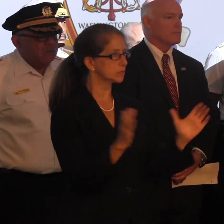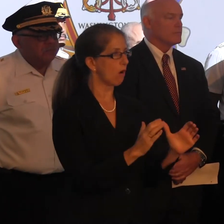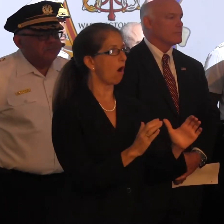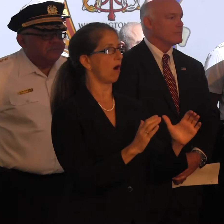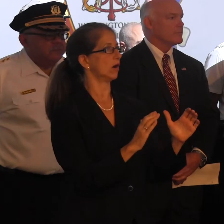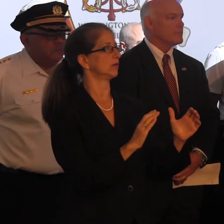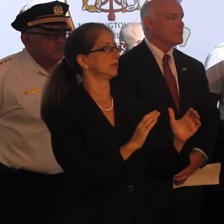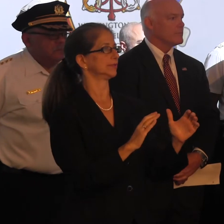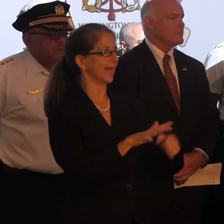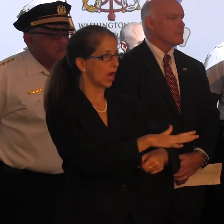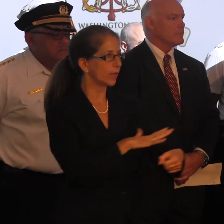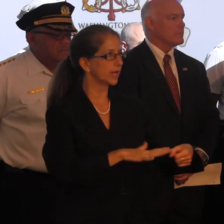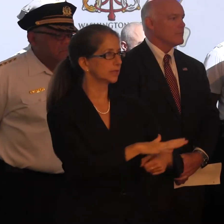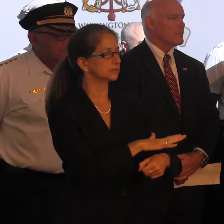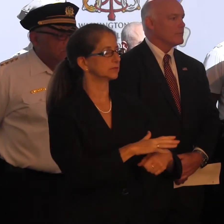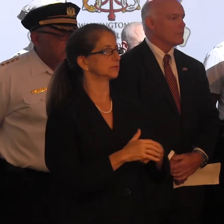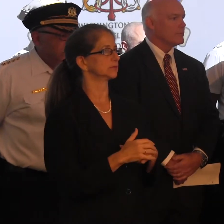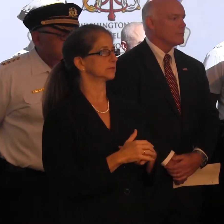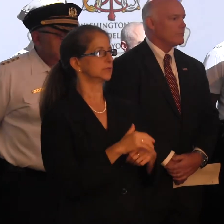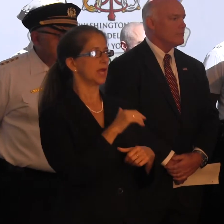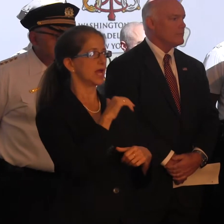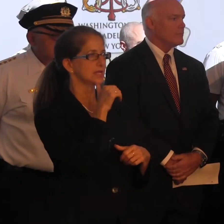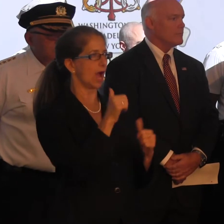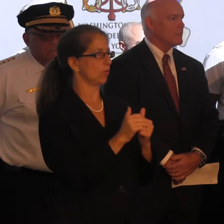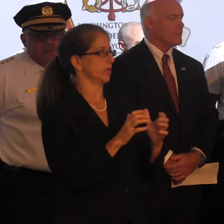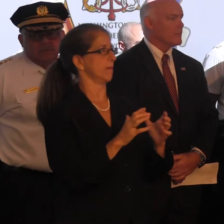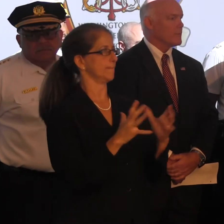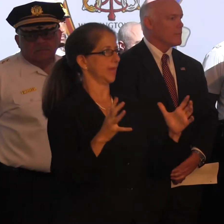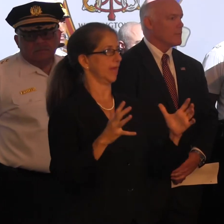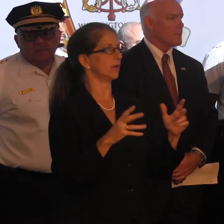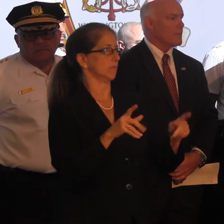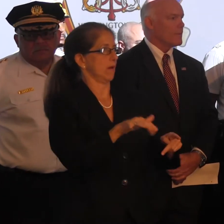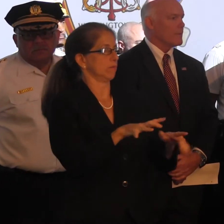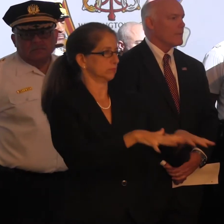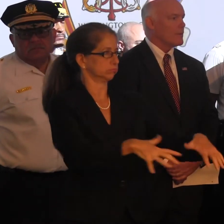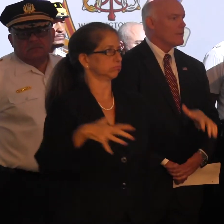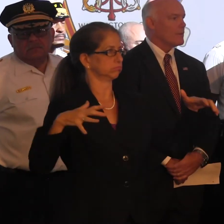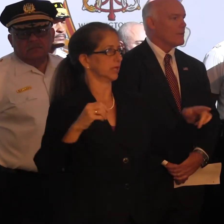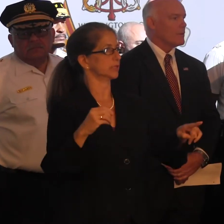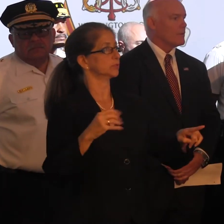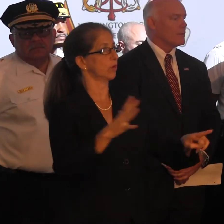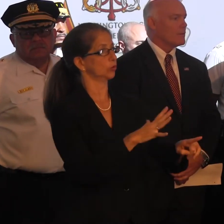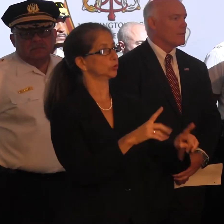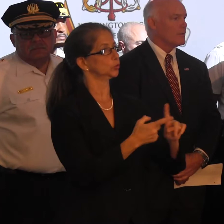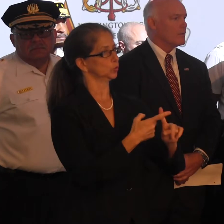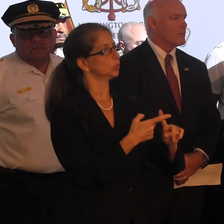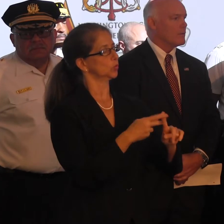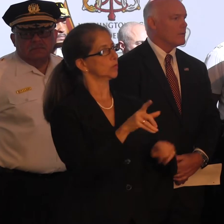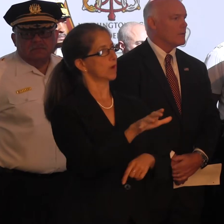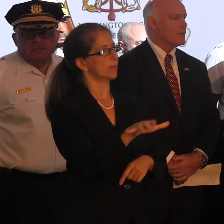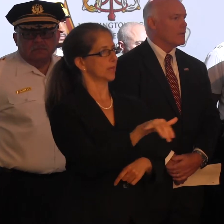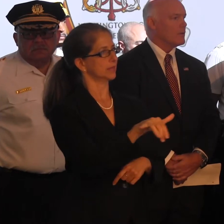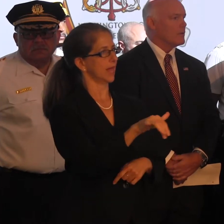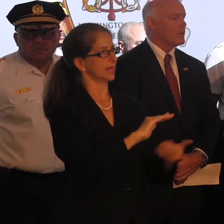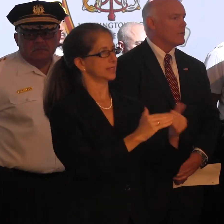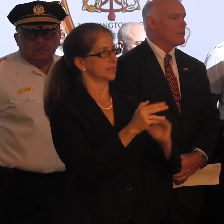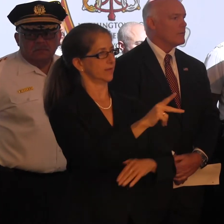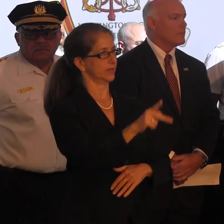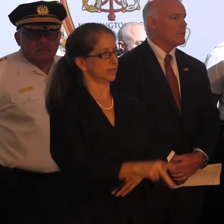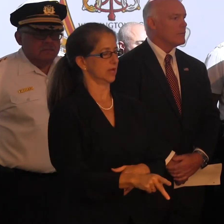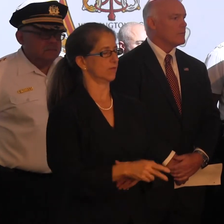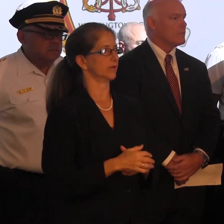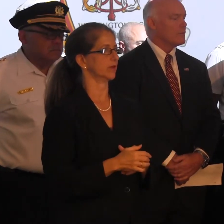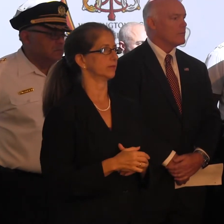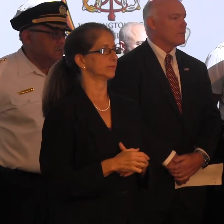and nowhere near the level of public-facing and exposure to the public as in the city of Philadelphia.